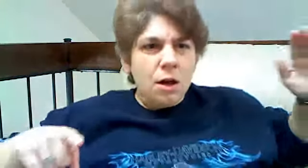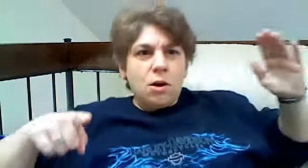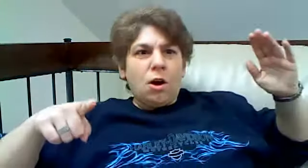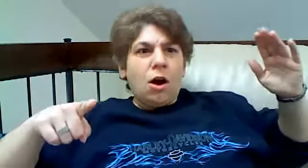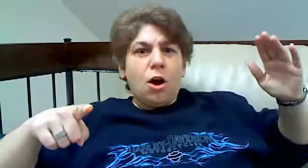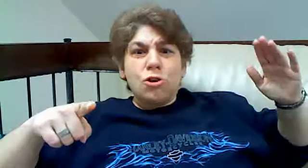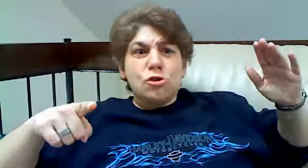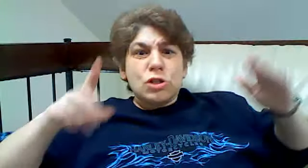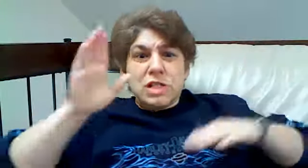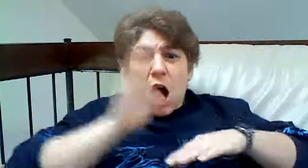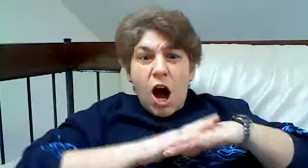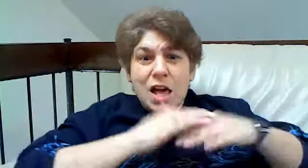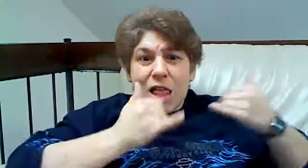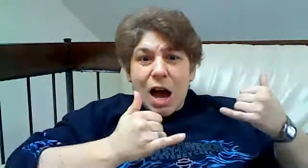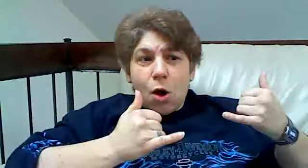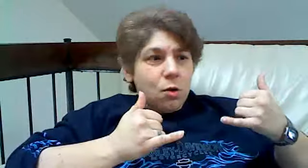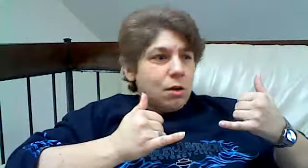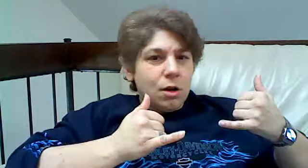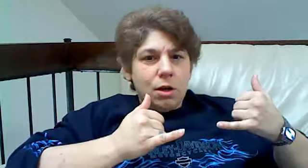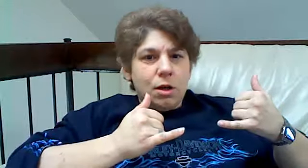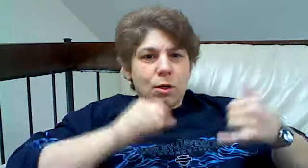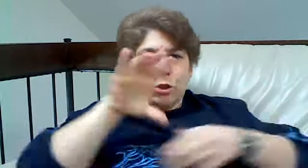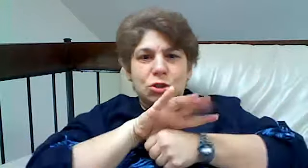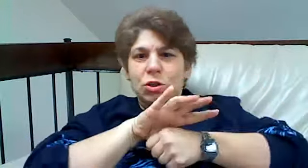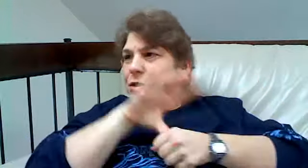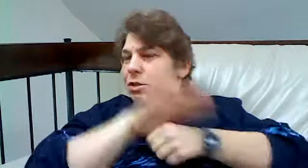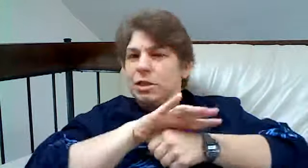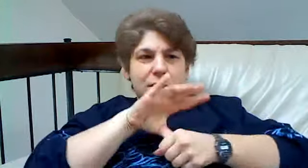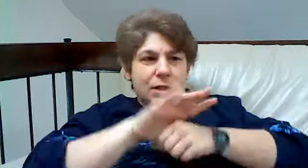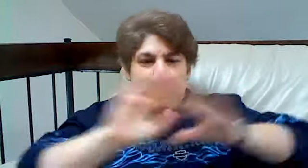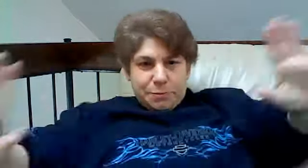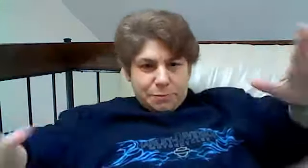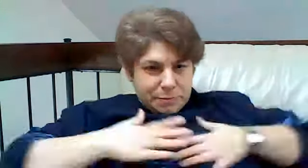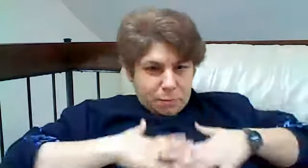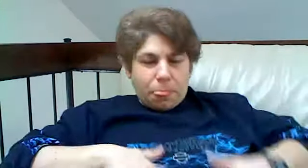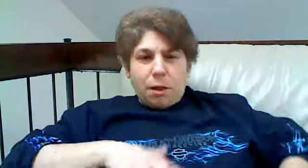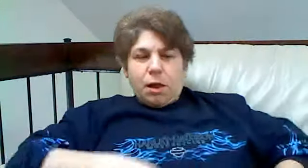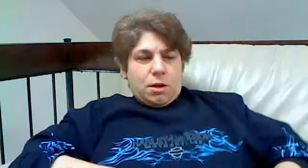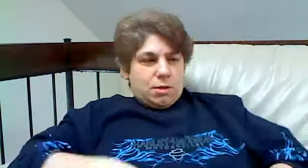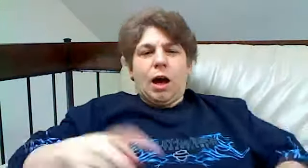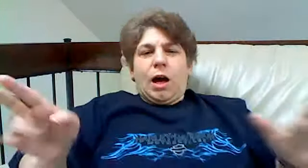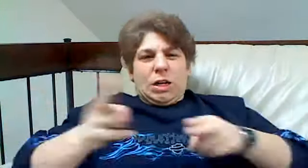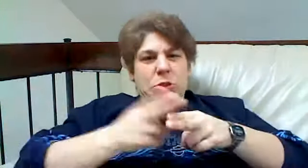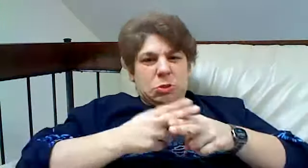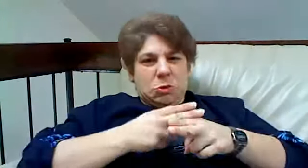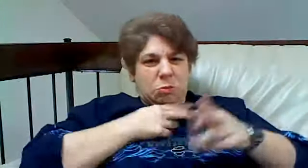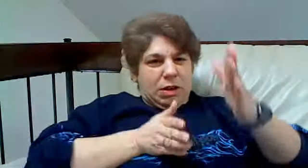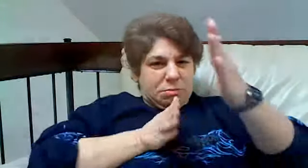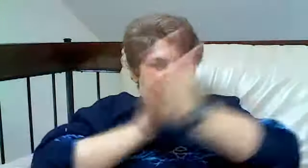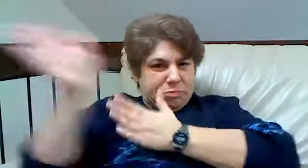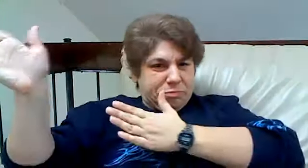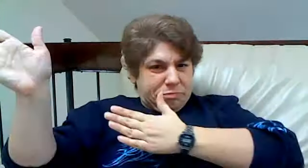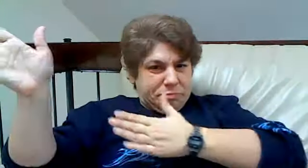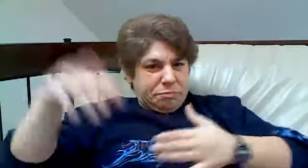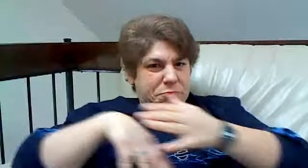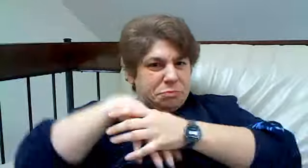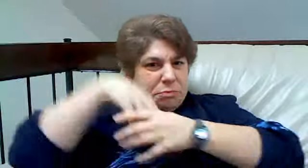hybrid. Plus, LTE Toyota comes with ToyotaCare, a complimentary maintenance plan with roadside assistance. We're number one for a reason.